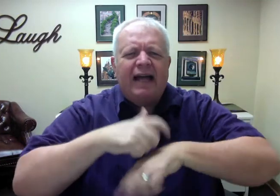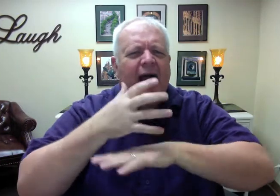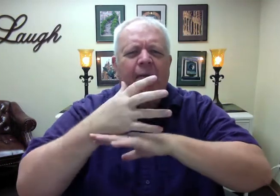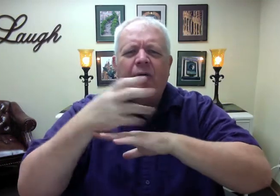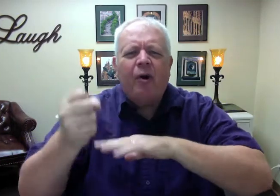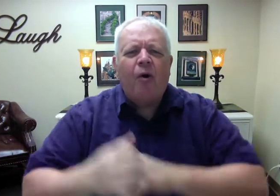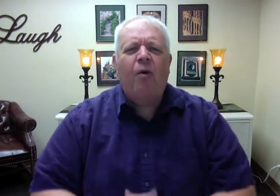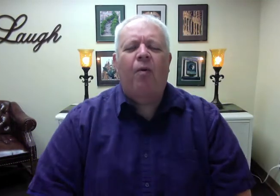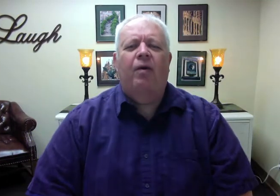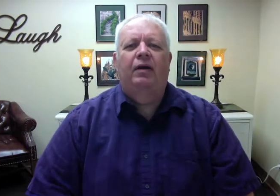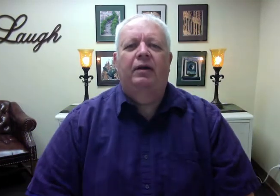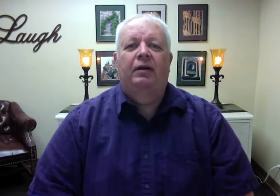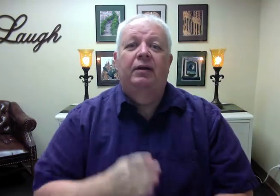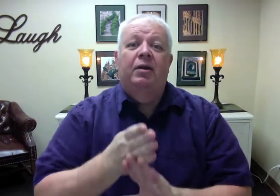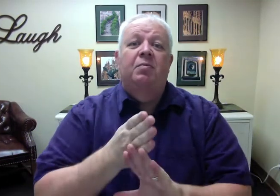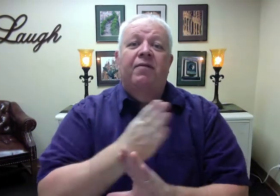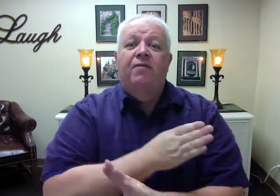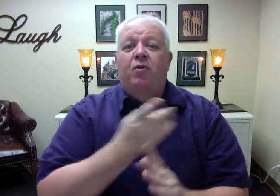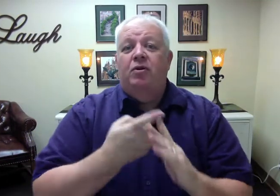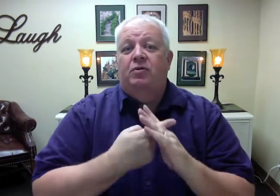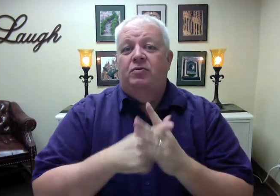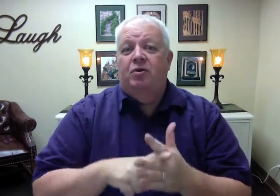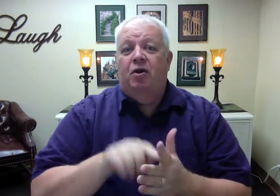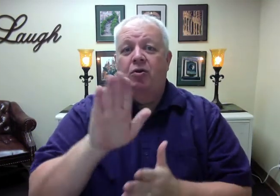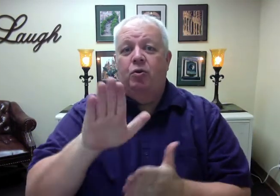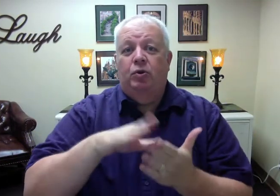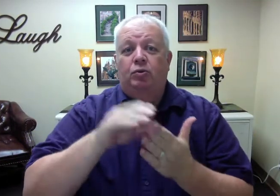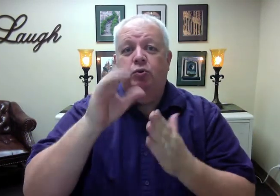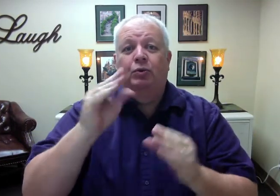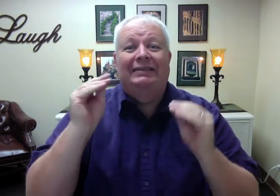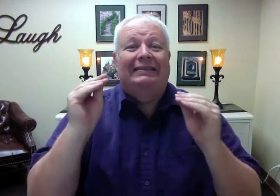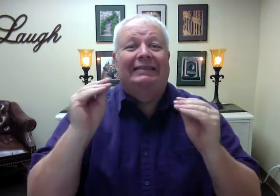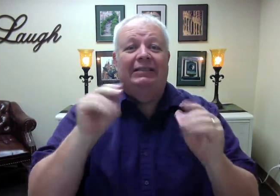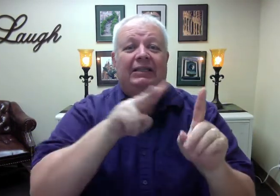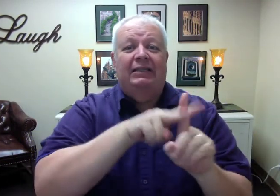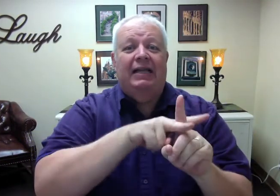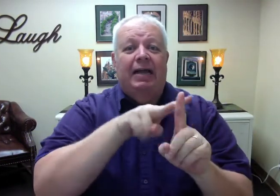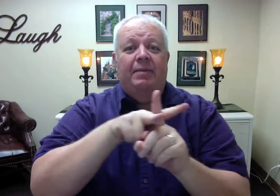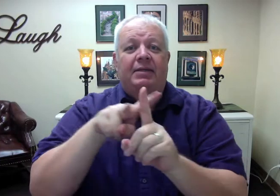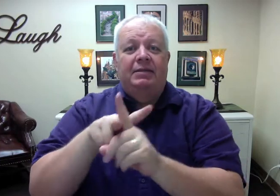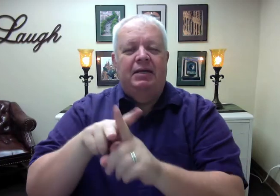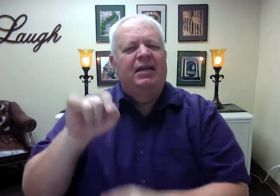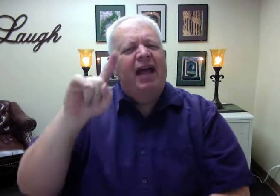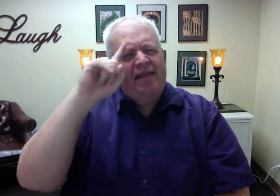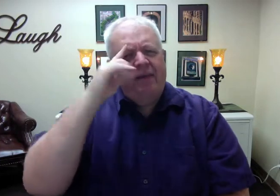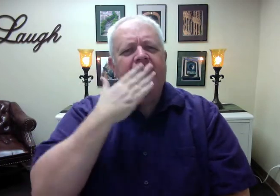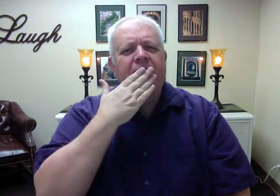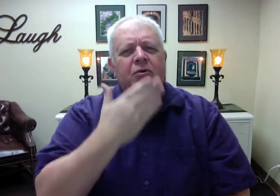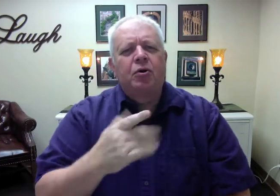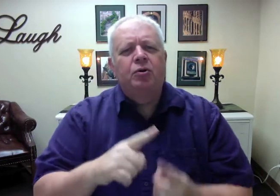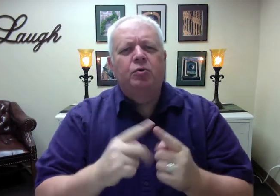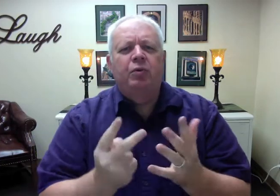Before you start your student teaching assignments, I think it would be good to review the material we covered